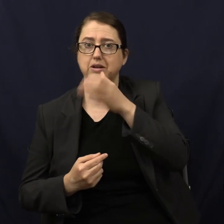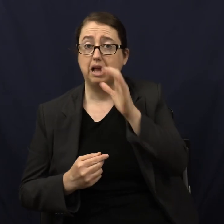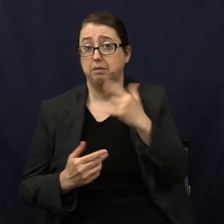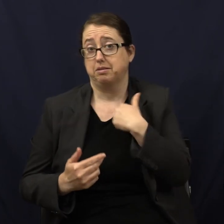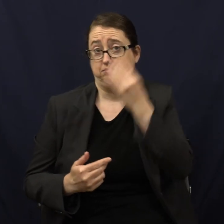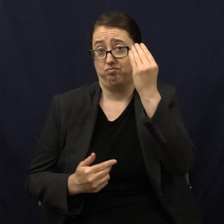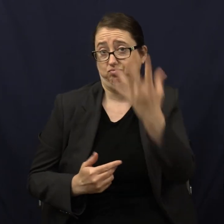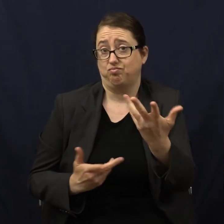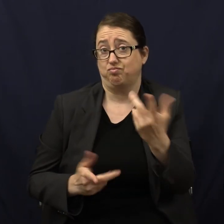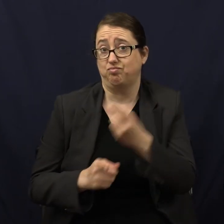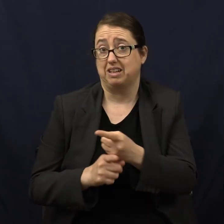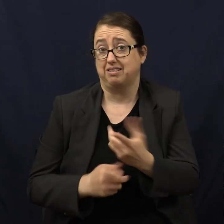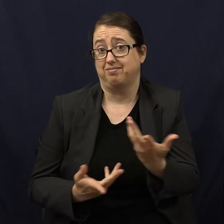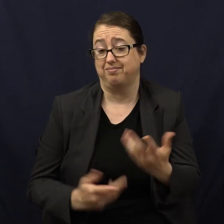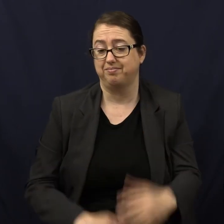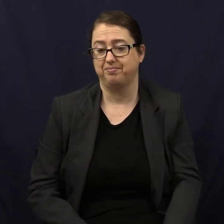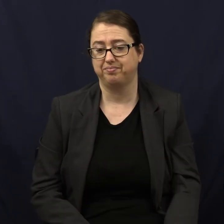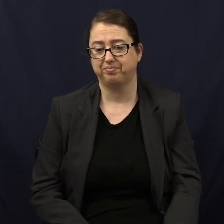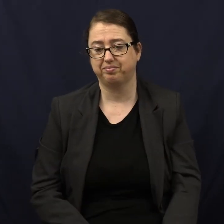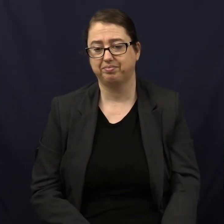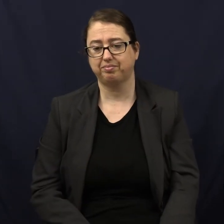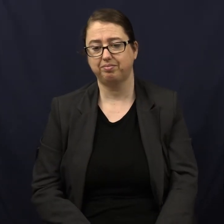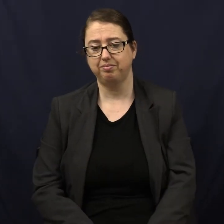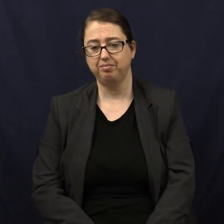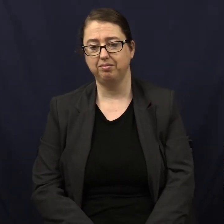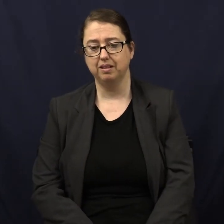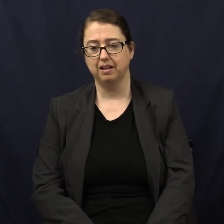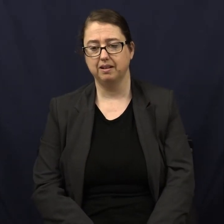I'm just saying, right? I'm just saying.